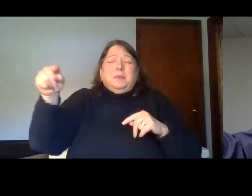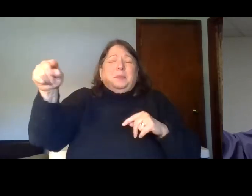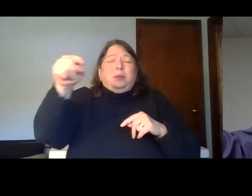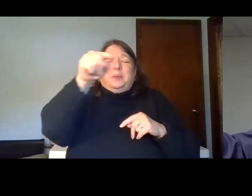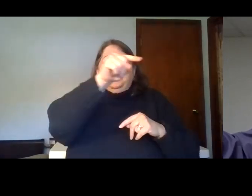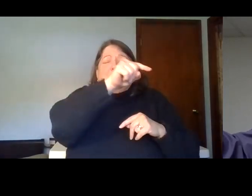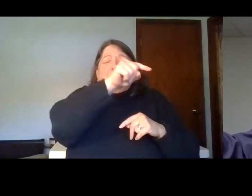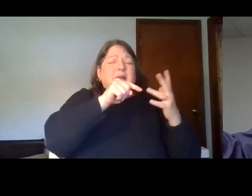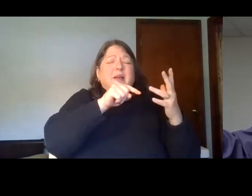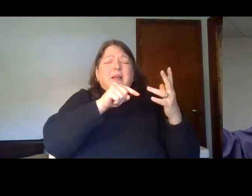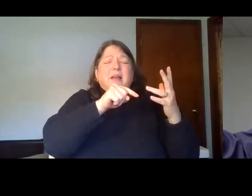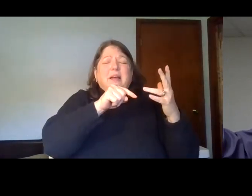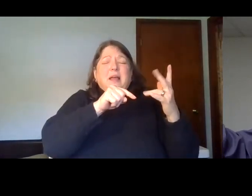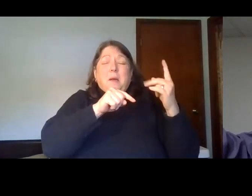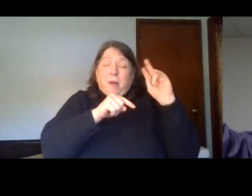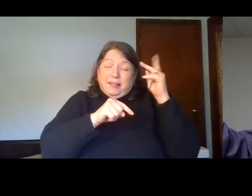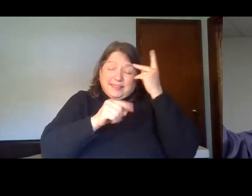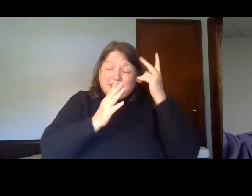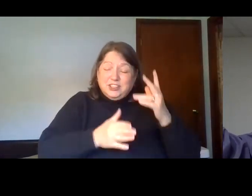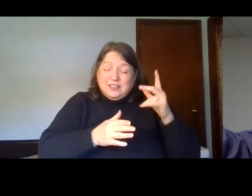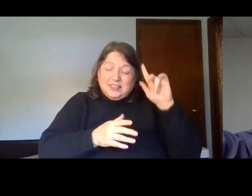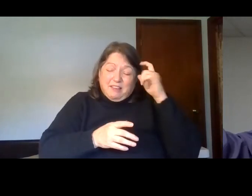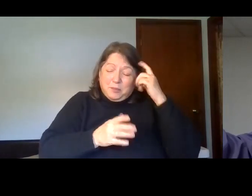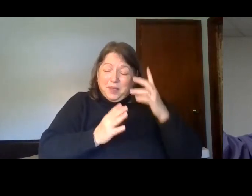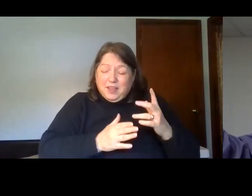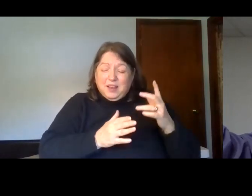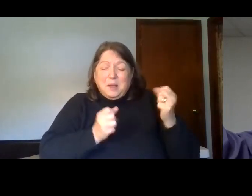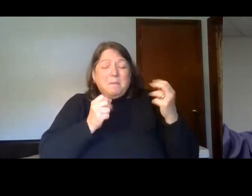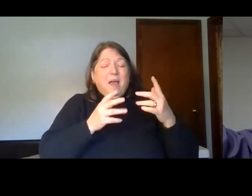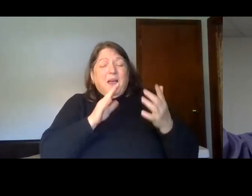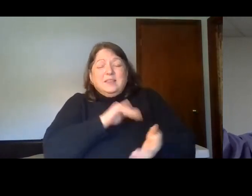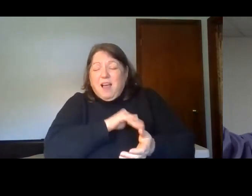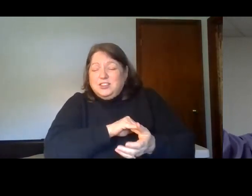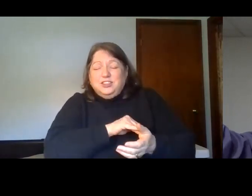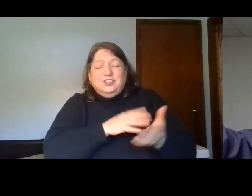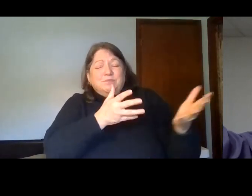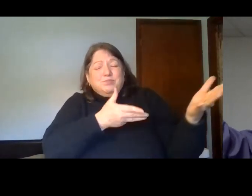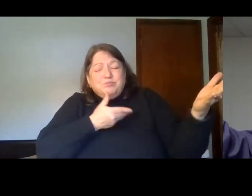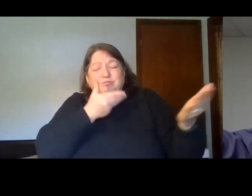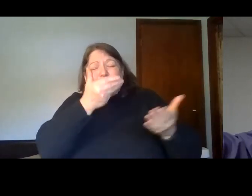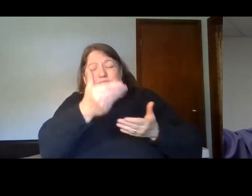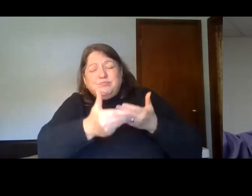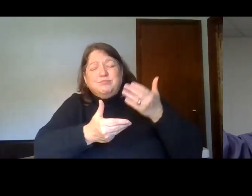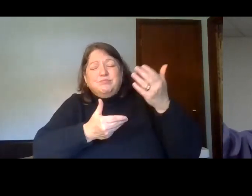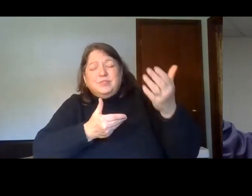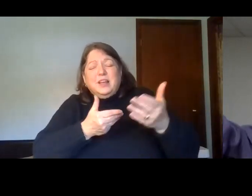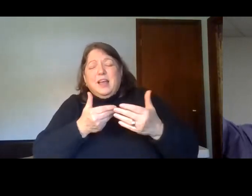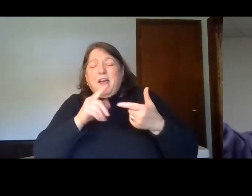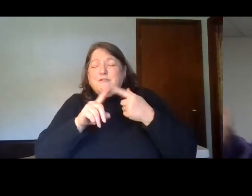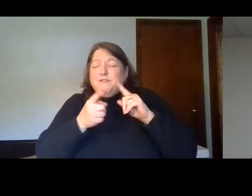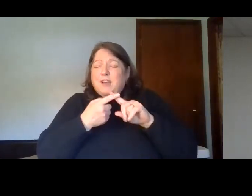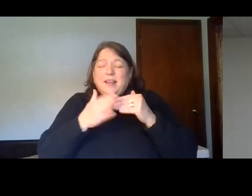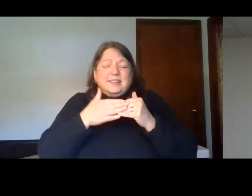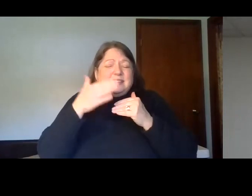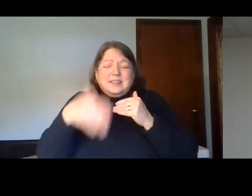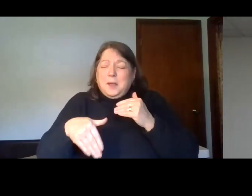politicians. Draw men and women, medical experts. Draw men and women, friends, neighbors, and family. We draw them to